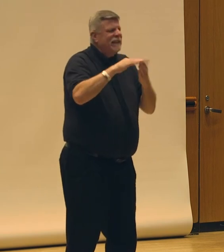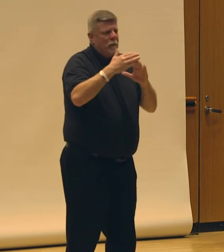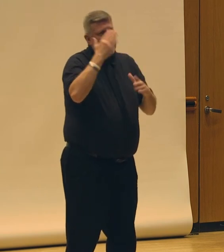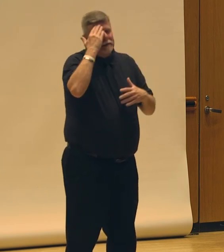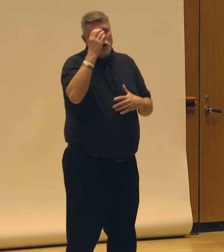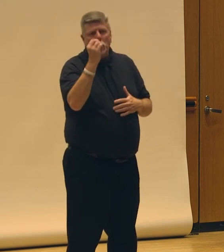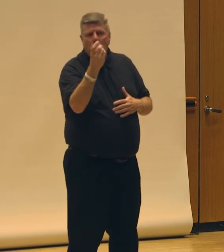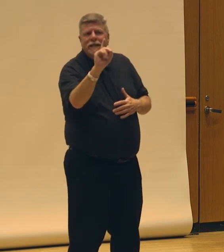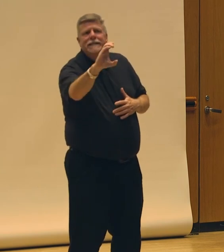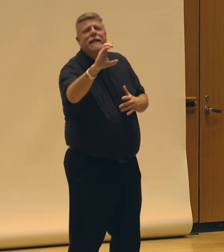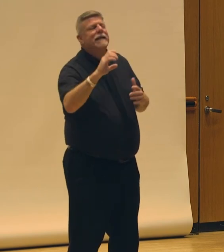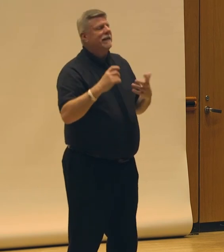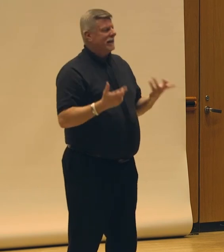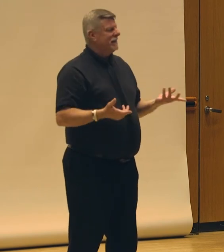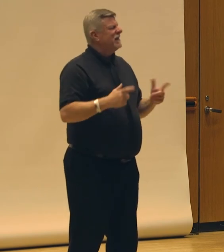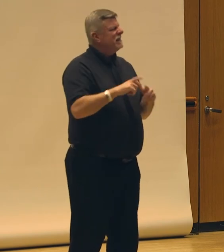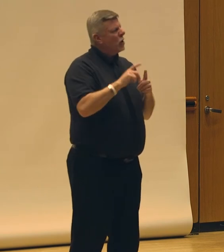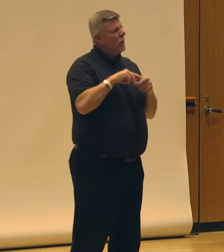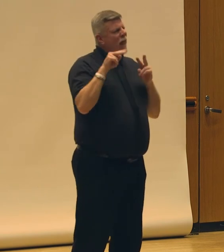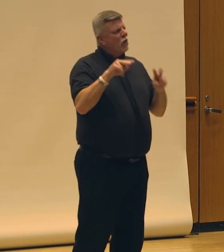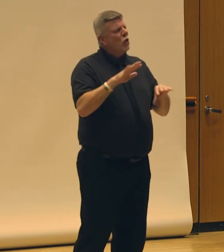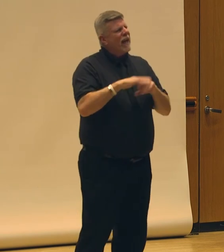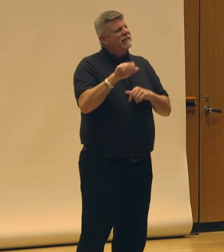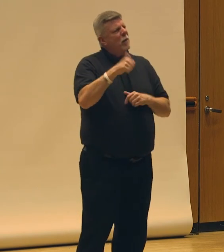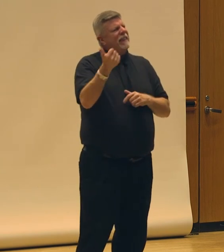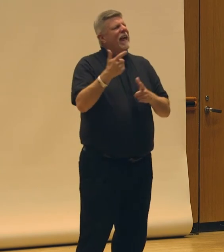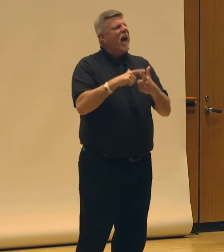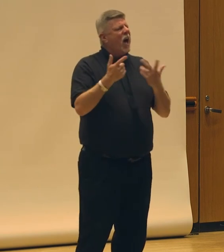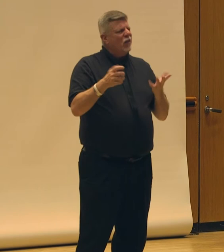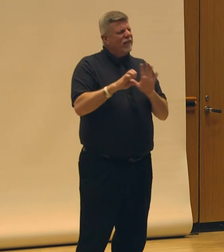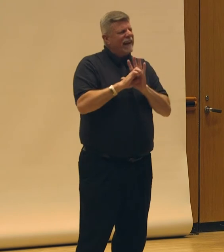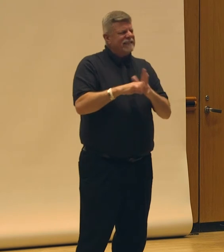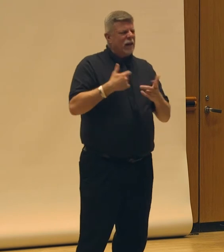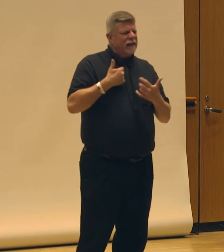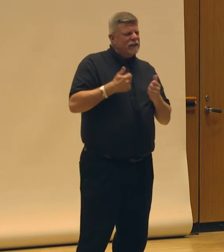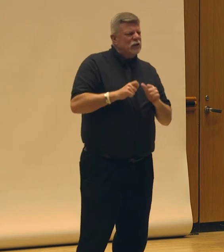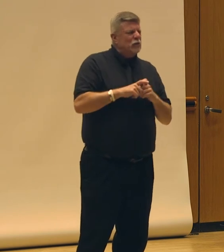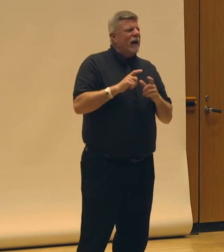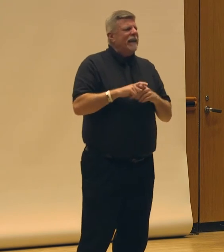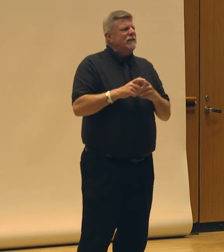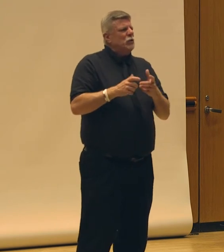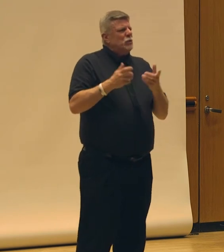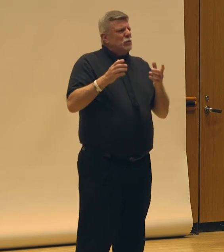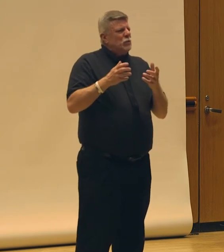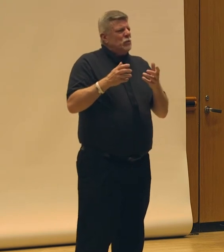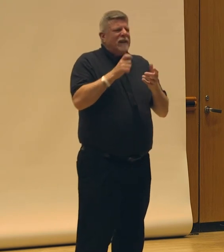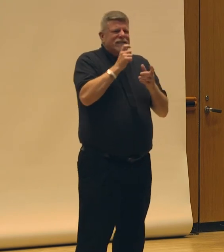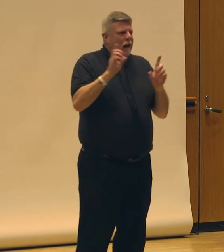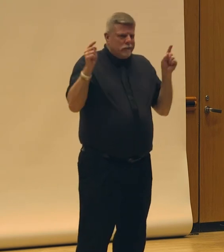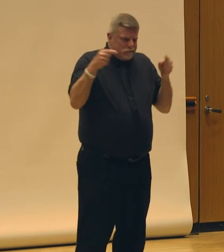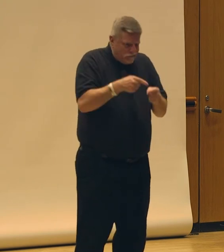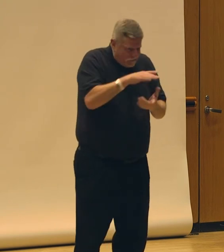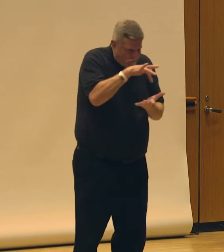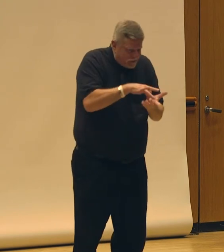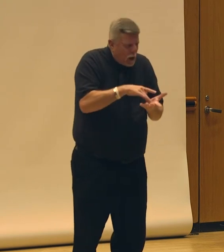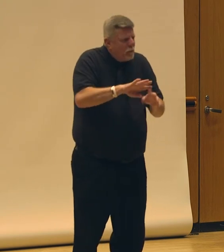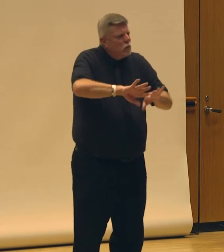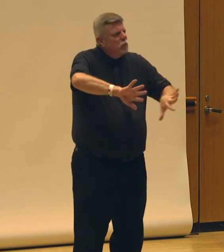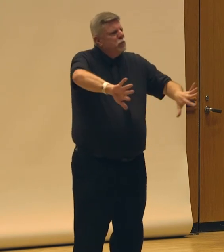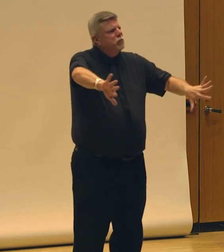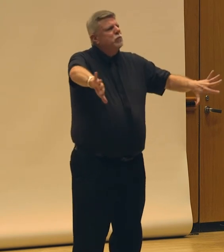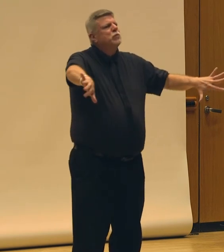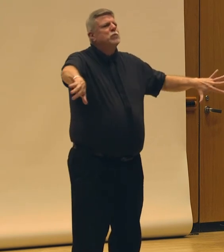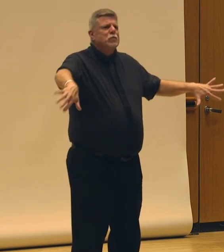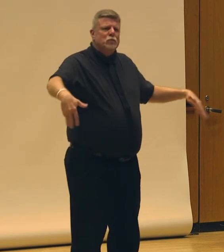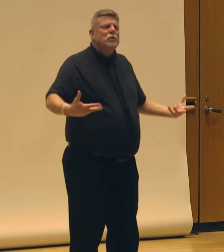name. So, you know, we kind of looked at some of those other models and really tried to decentralize that. Something that I learned about that